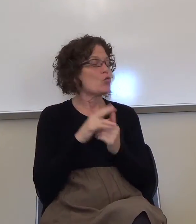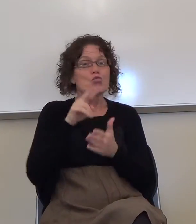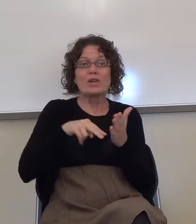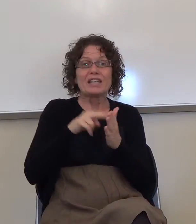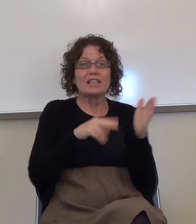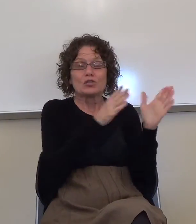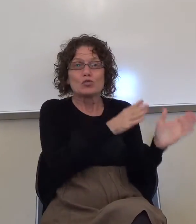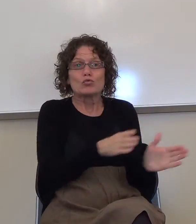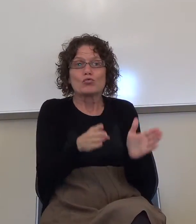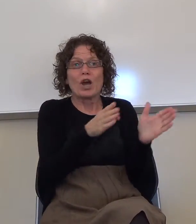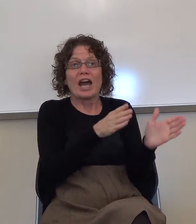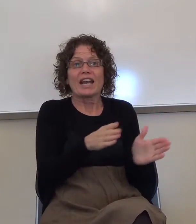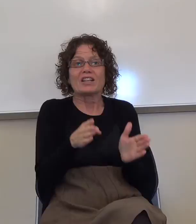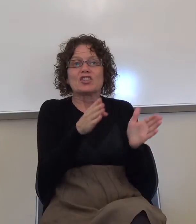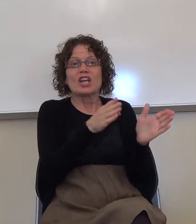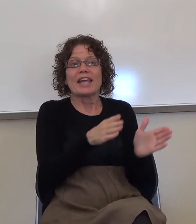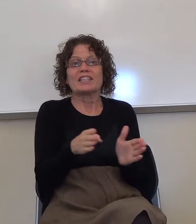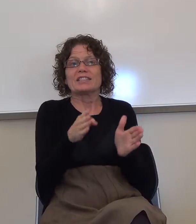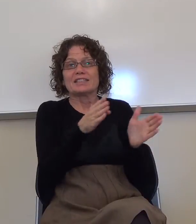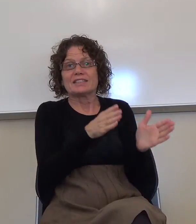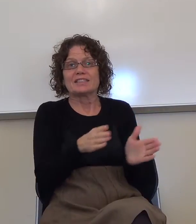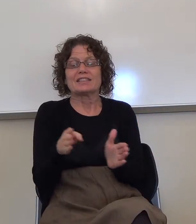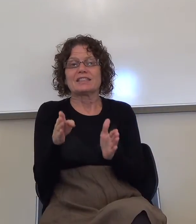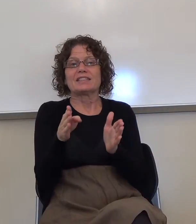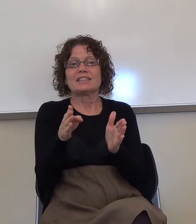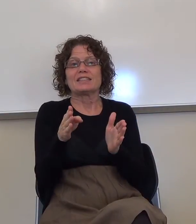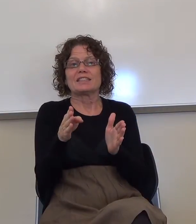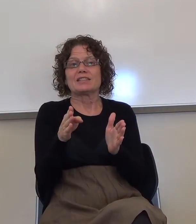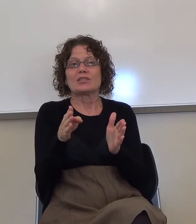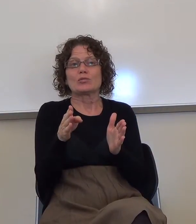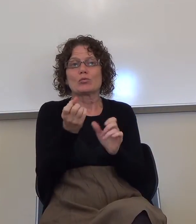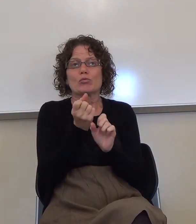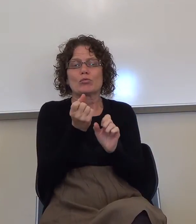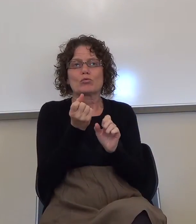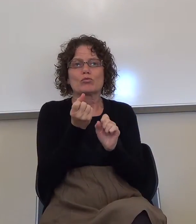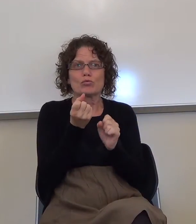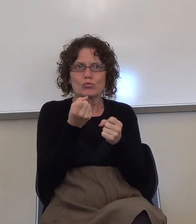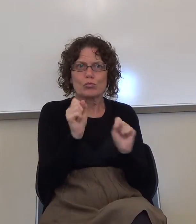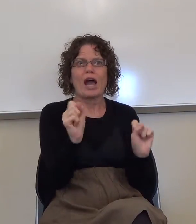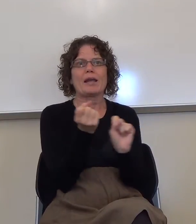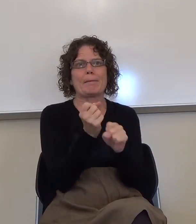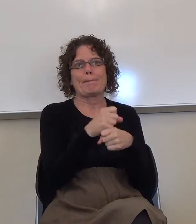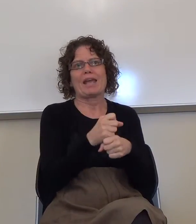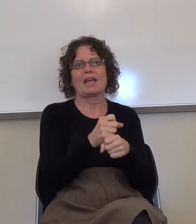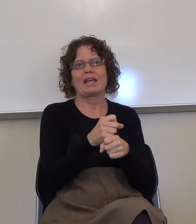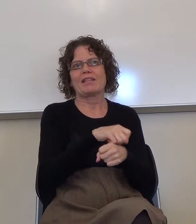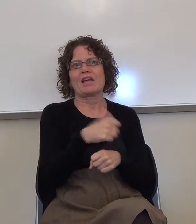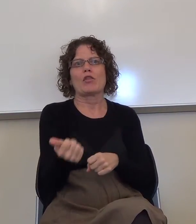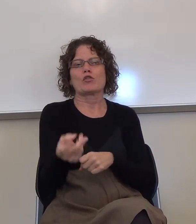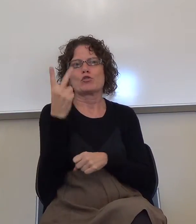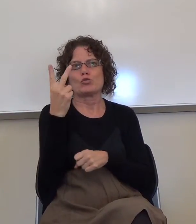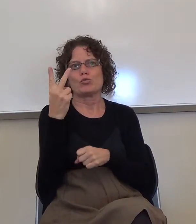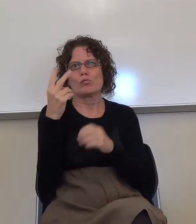will do is try to make these two bigger so that it looks more like this. That's the difference between the maps.